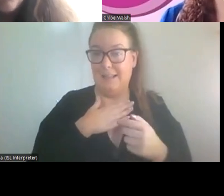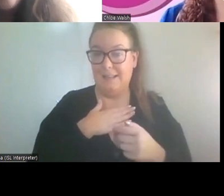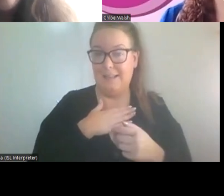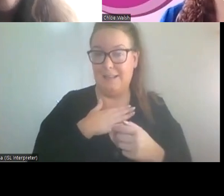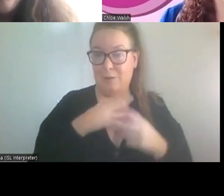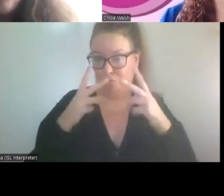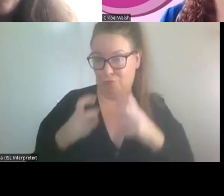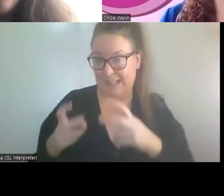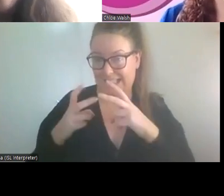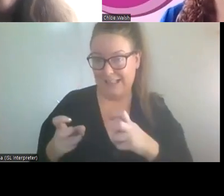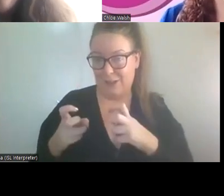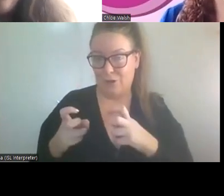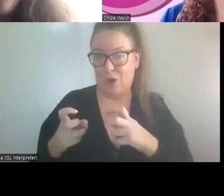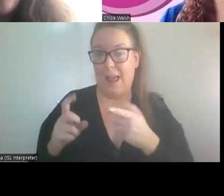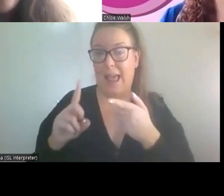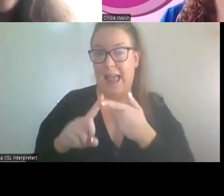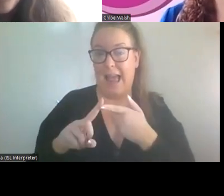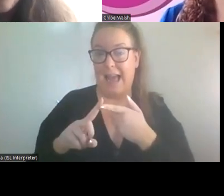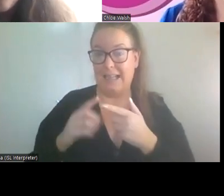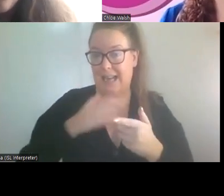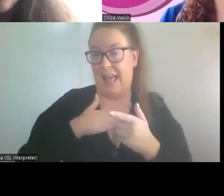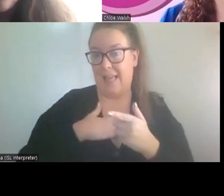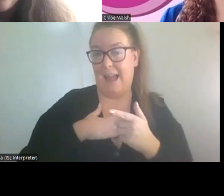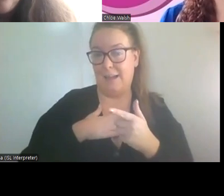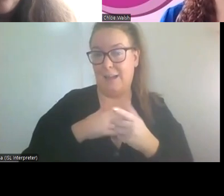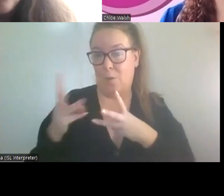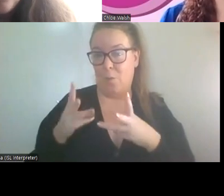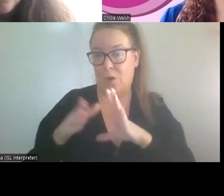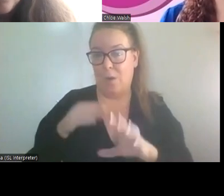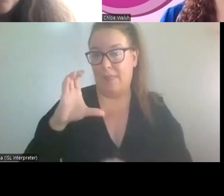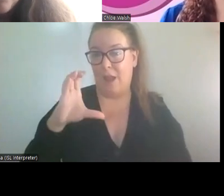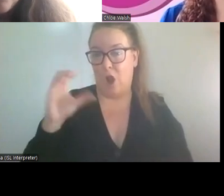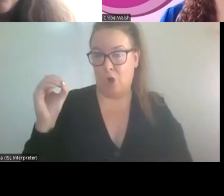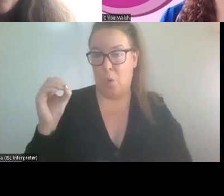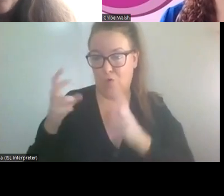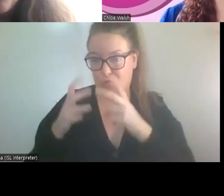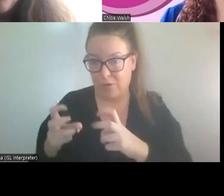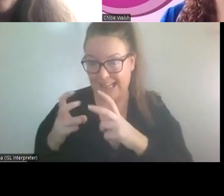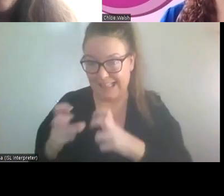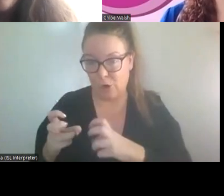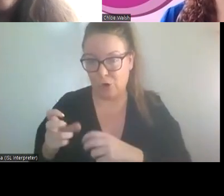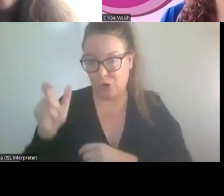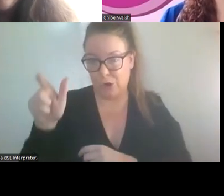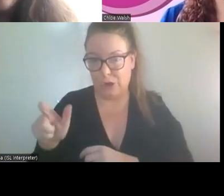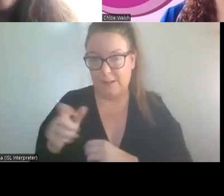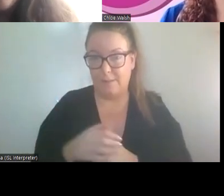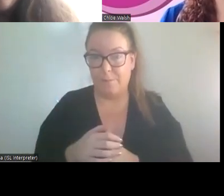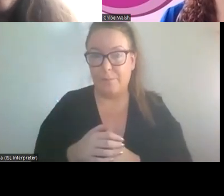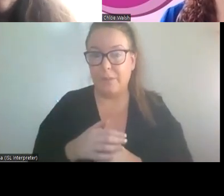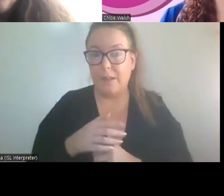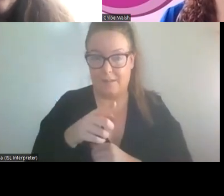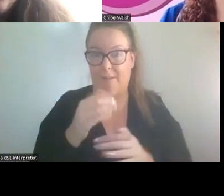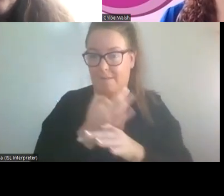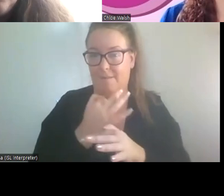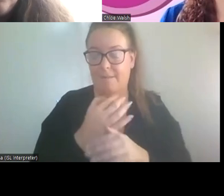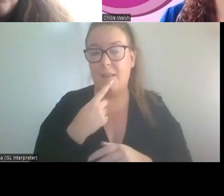also being a co-researcher too. But do you want to weigh in on this? Just to say that it